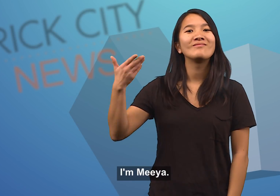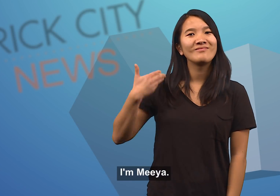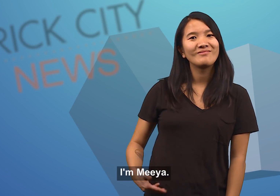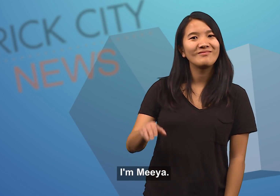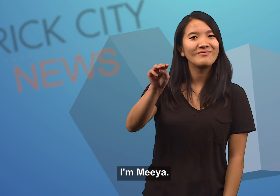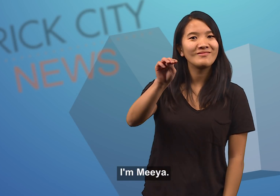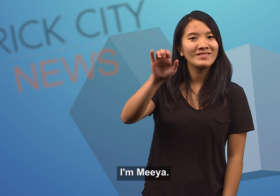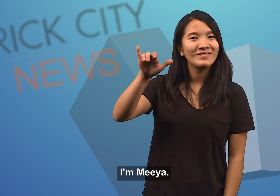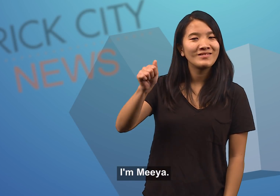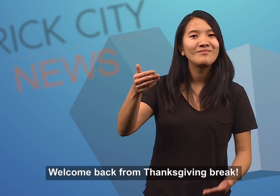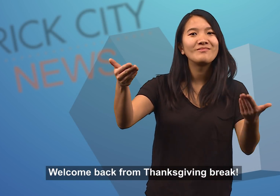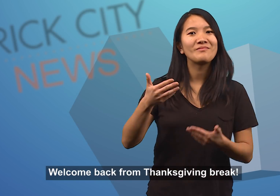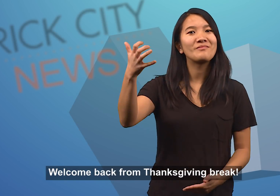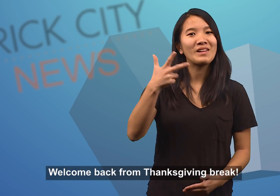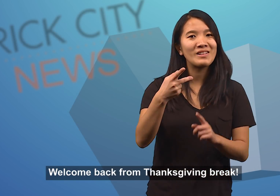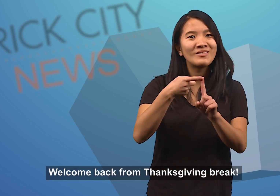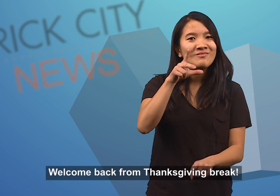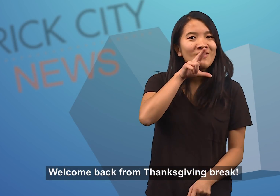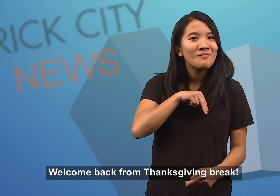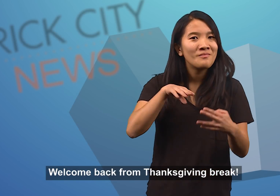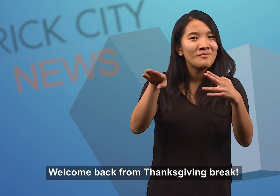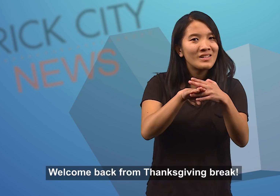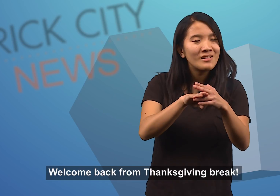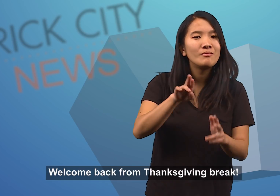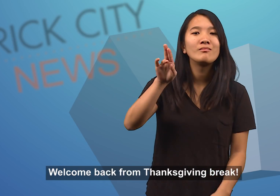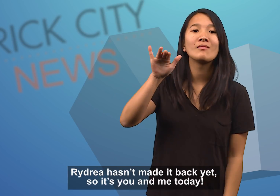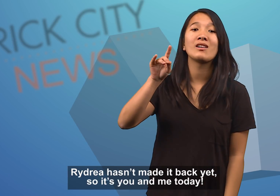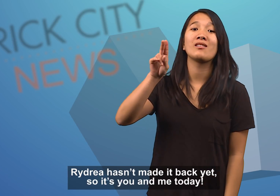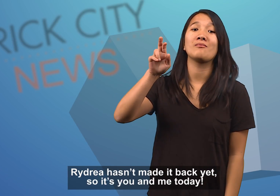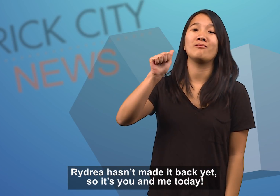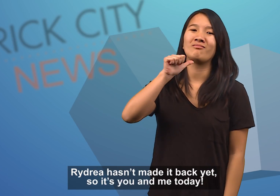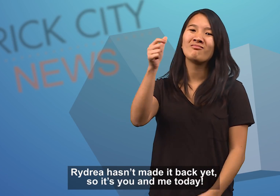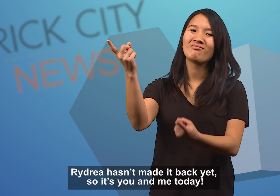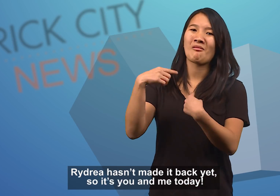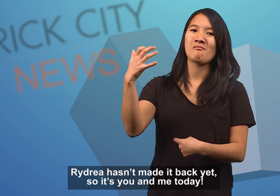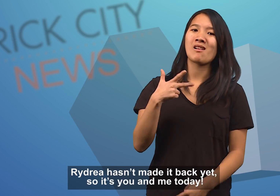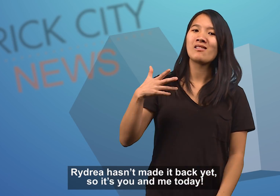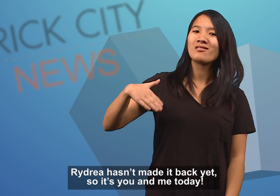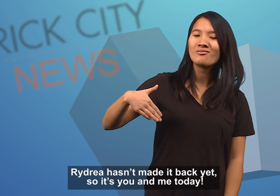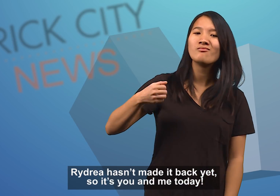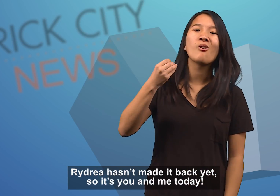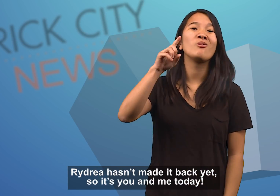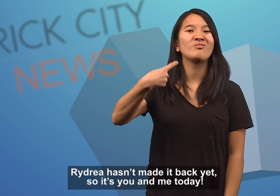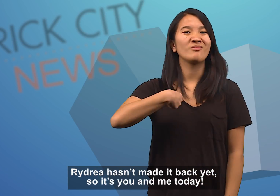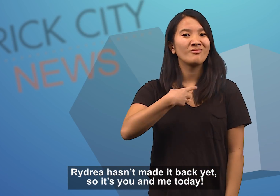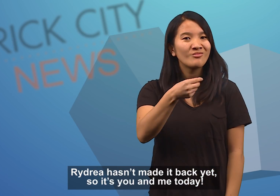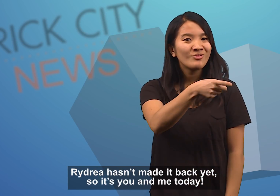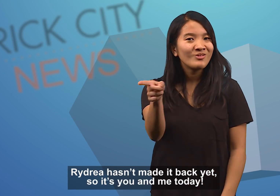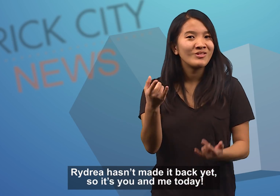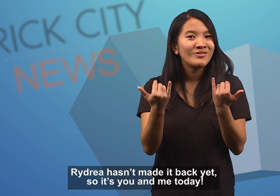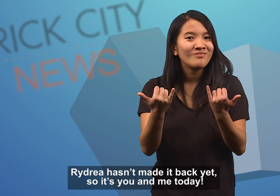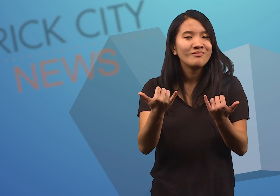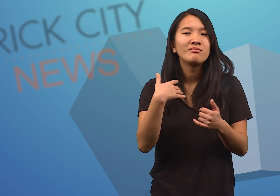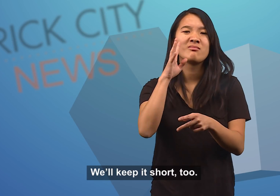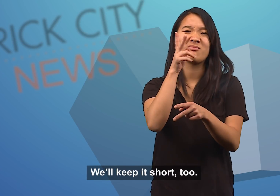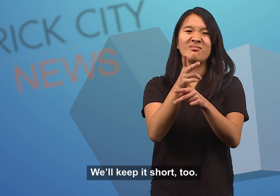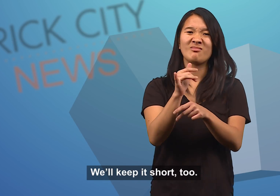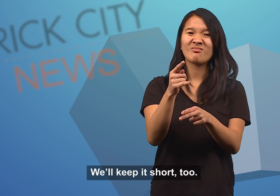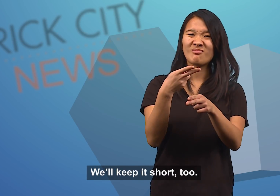I'm Mia. Welcome back from Thanksgiving break. Rydrea hasn't made it back yet, so it's you and me today. We'll keep it short,